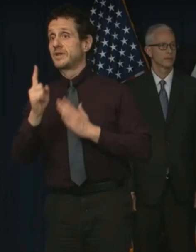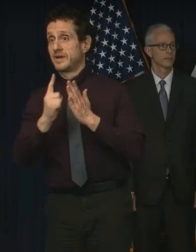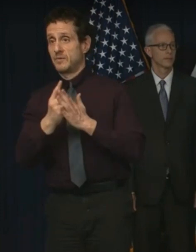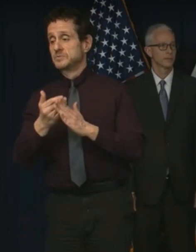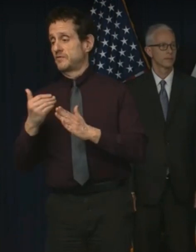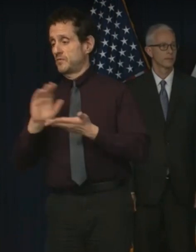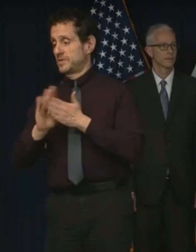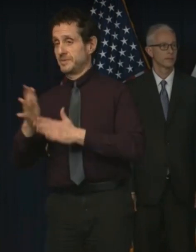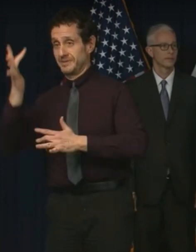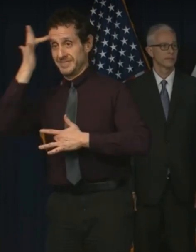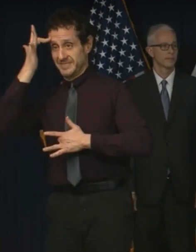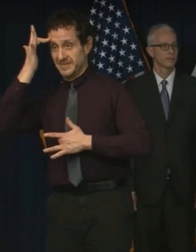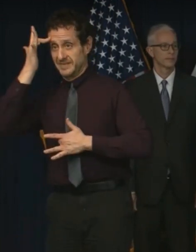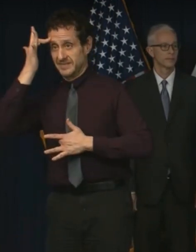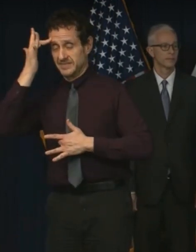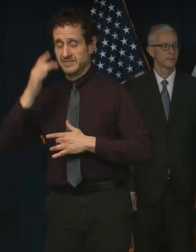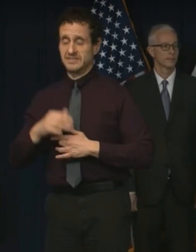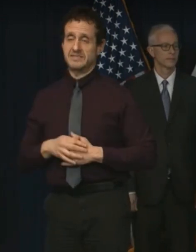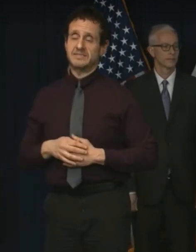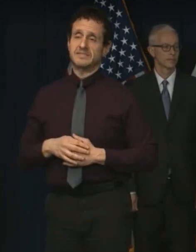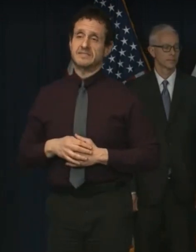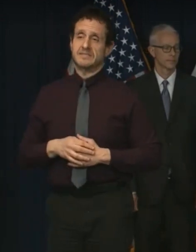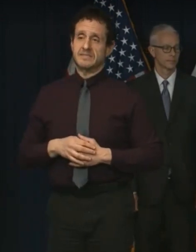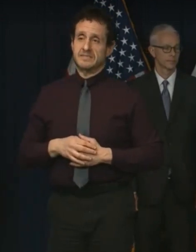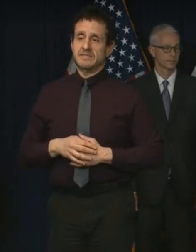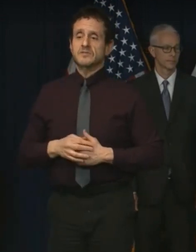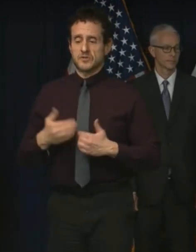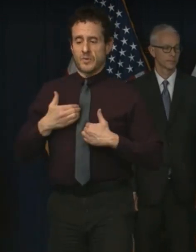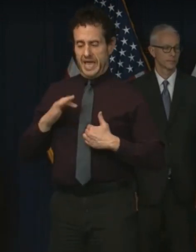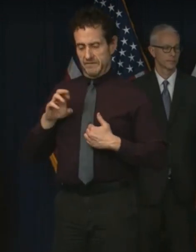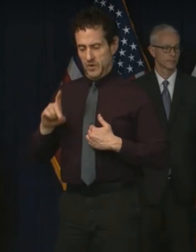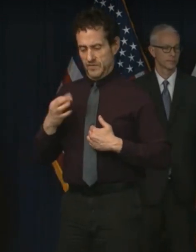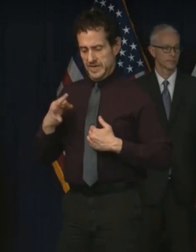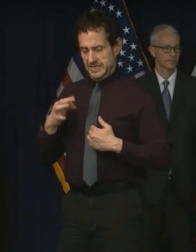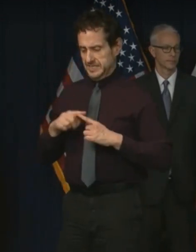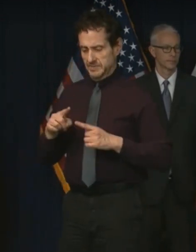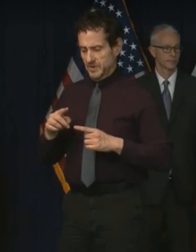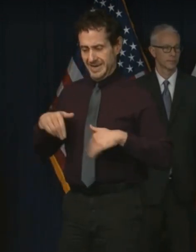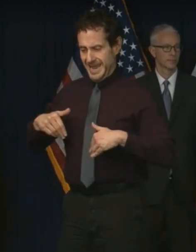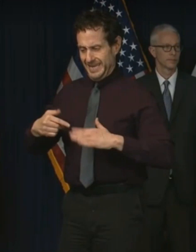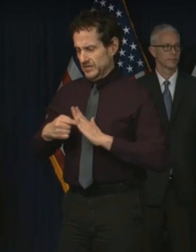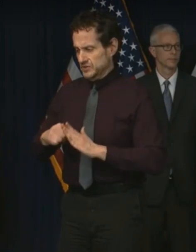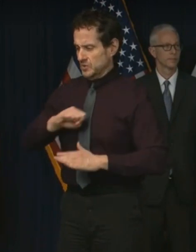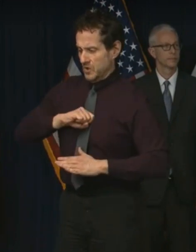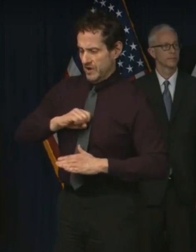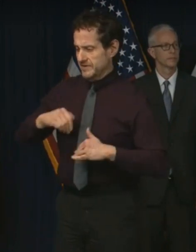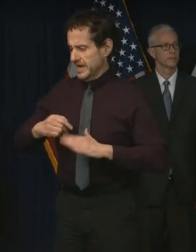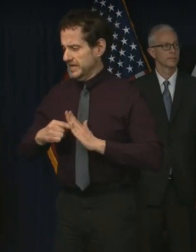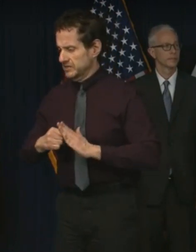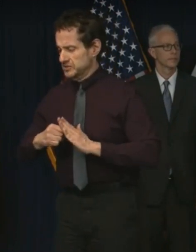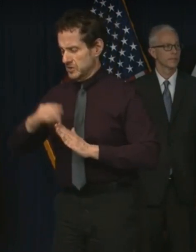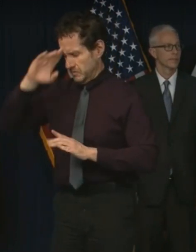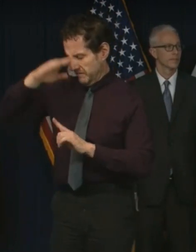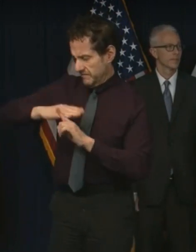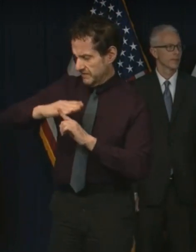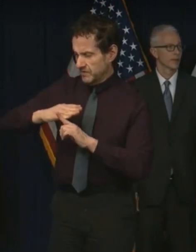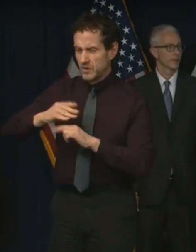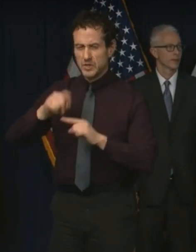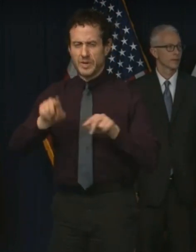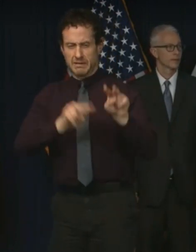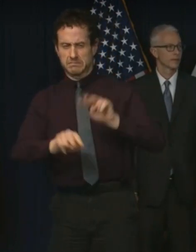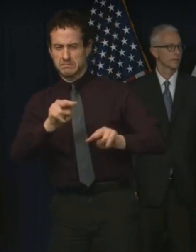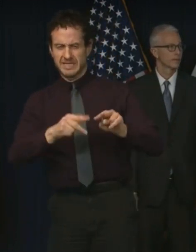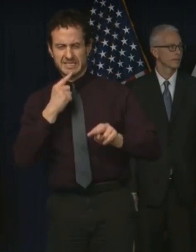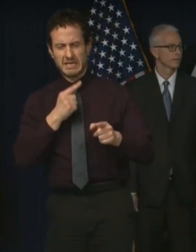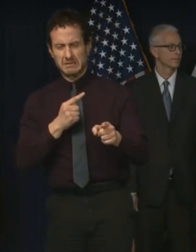become. So that's even further evidence that we need to stay home. You can't eyeball someone and think you know if